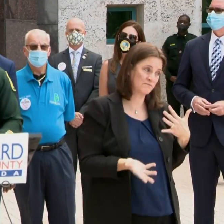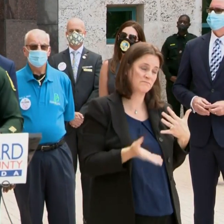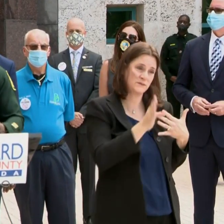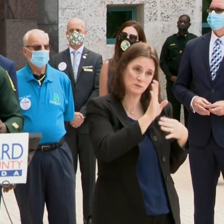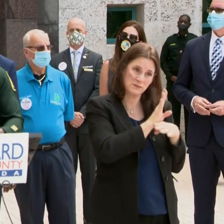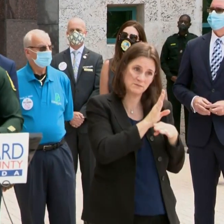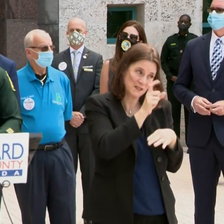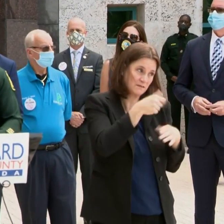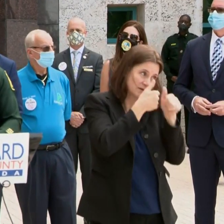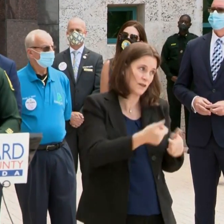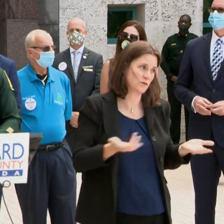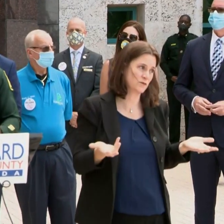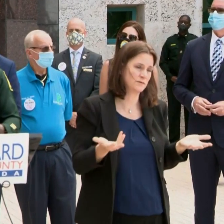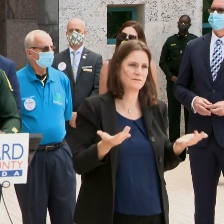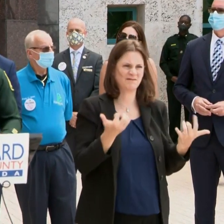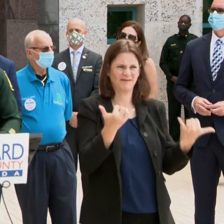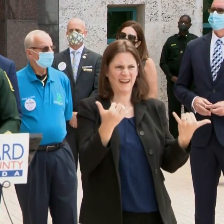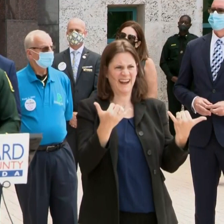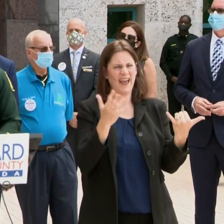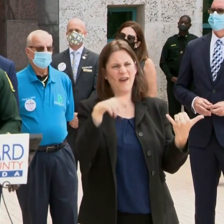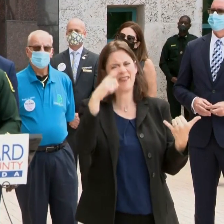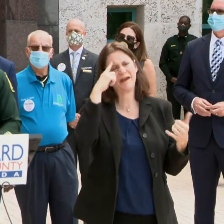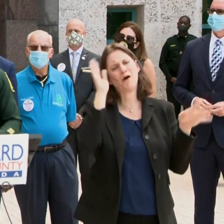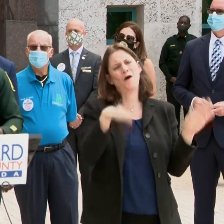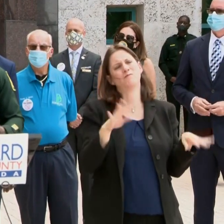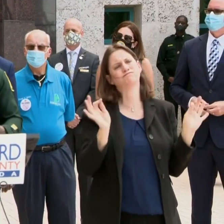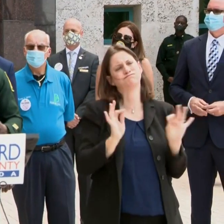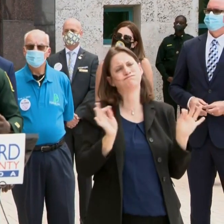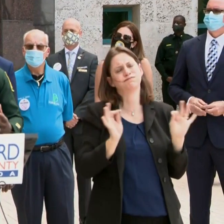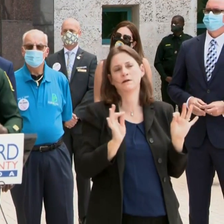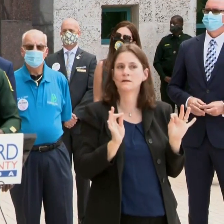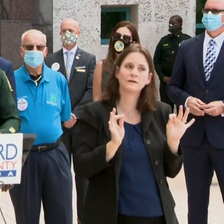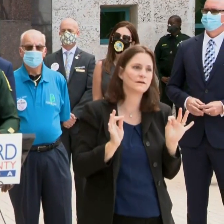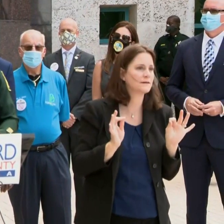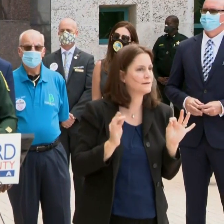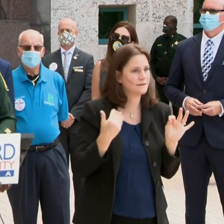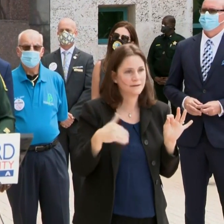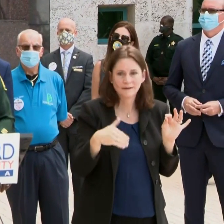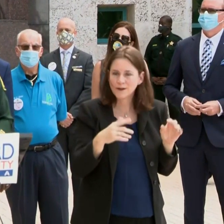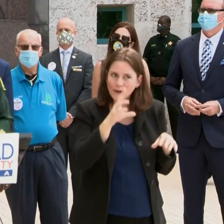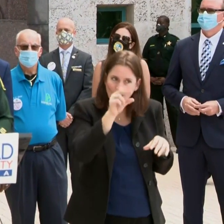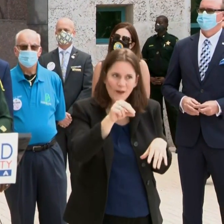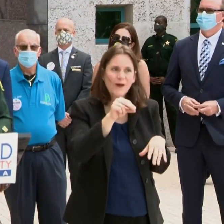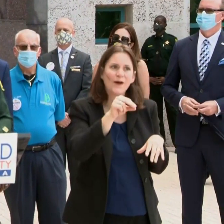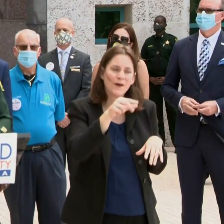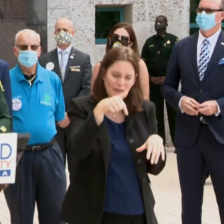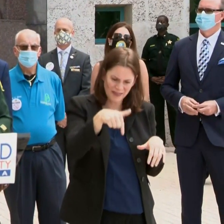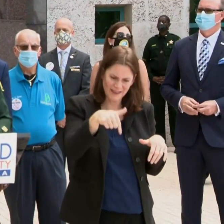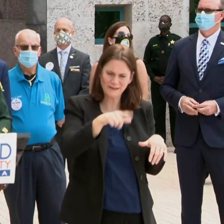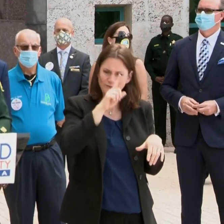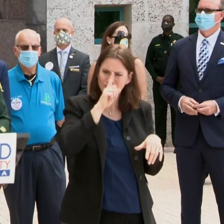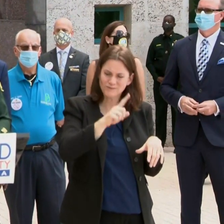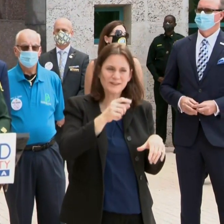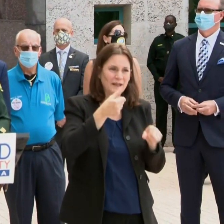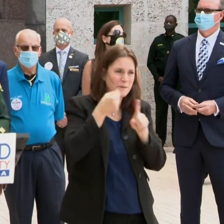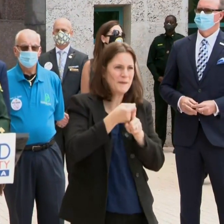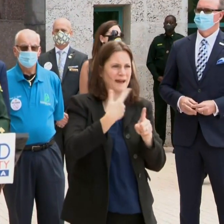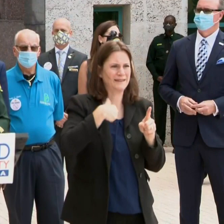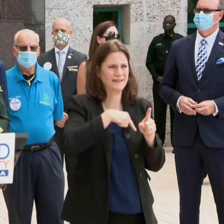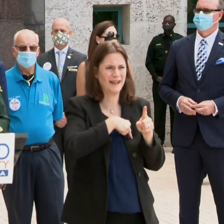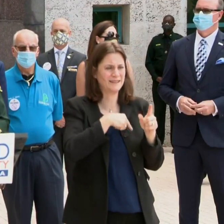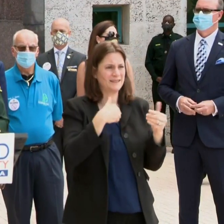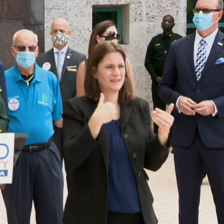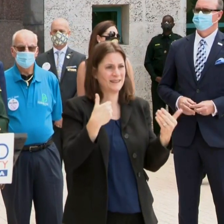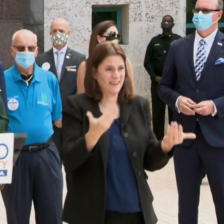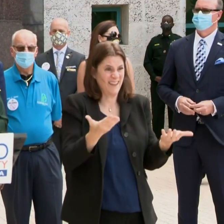businesses. This is not a time for us to take lightly the impact that this is having. We see the shift in dynamics in